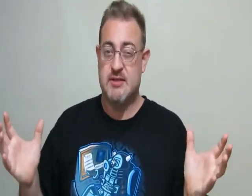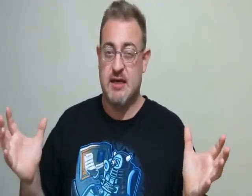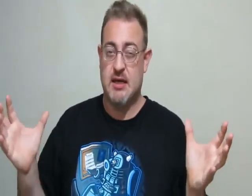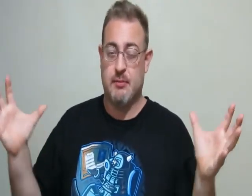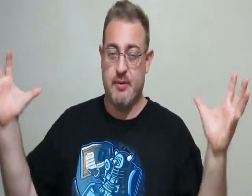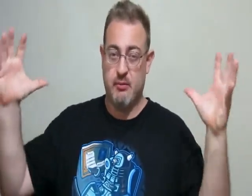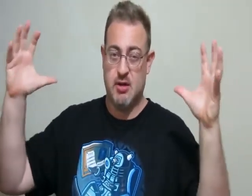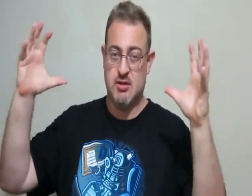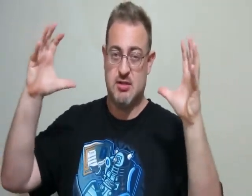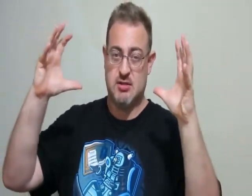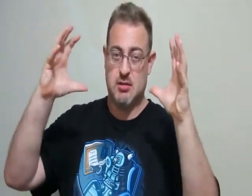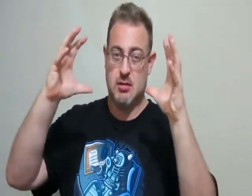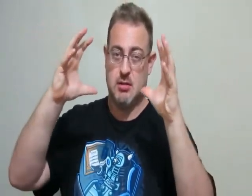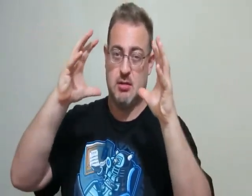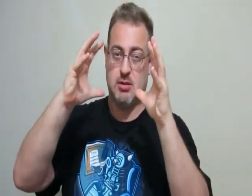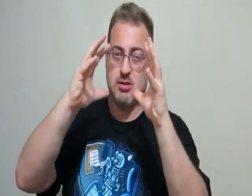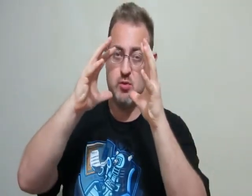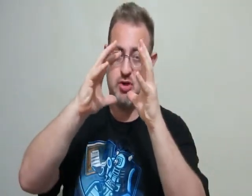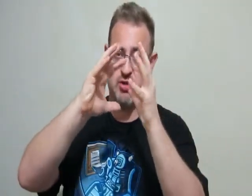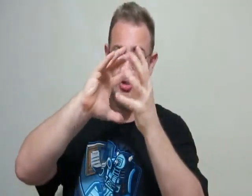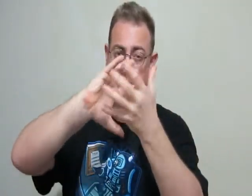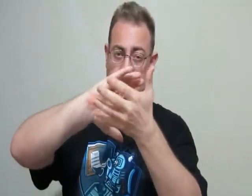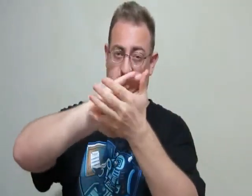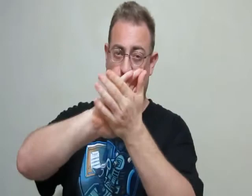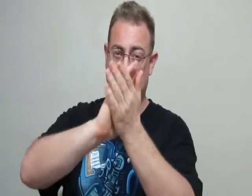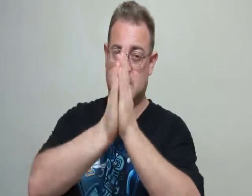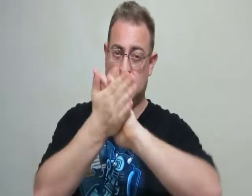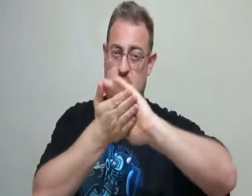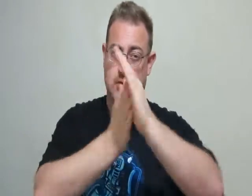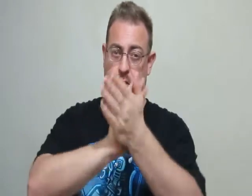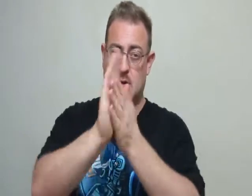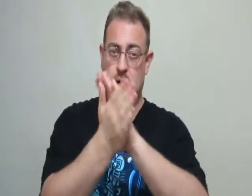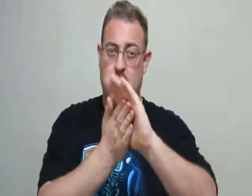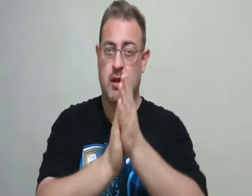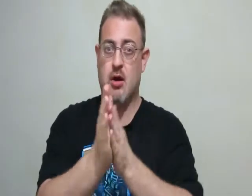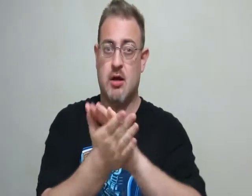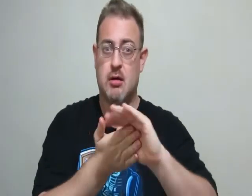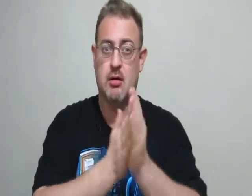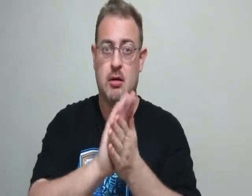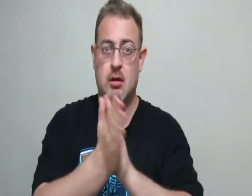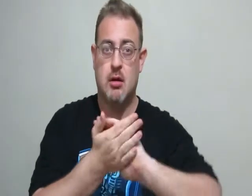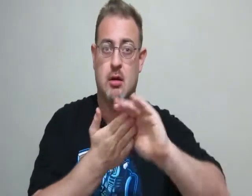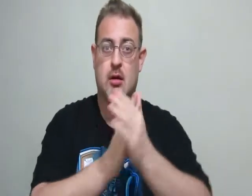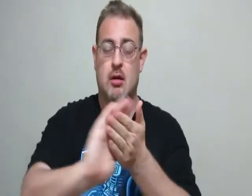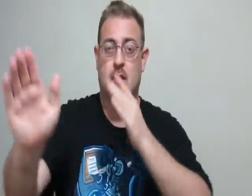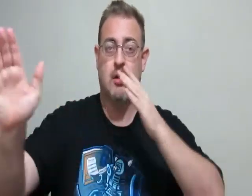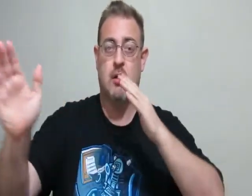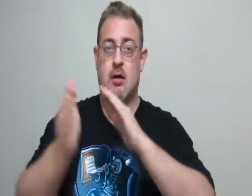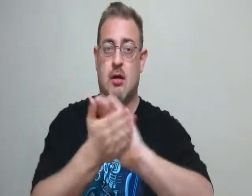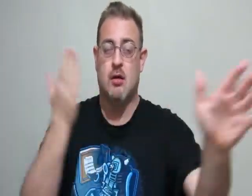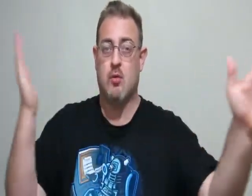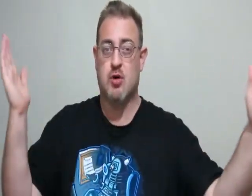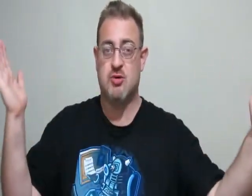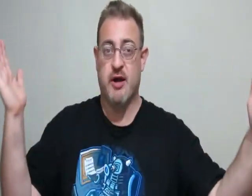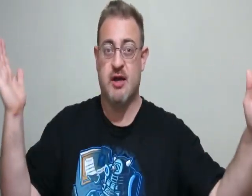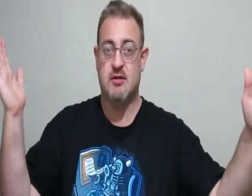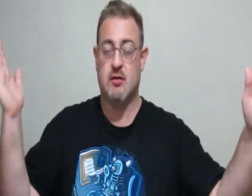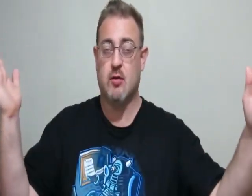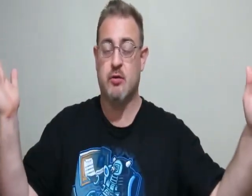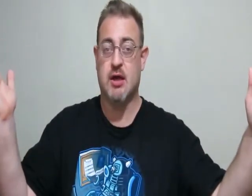in a teacup and we can just squish it, squish it, squish it, and then I can wash my hands with the whole